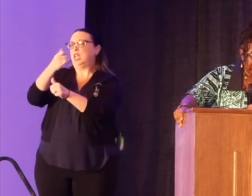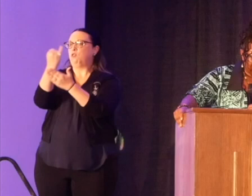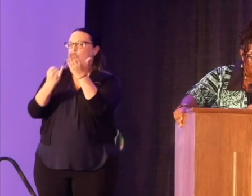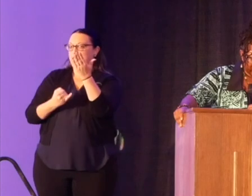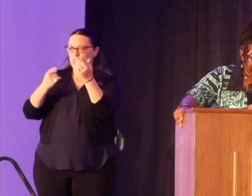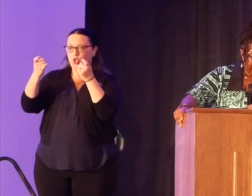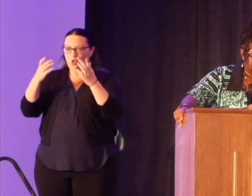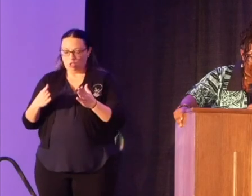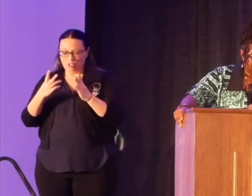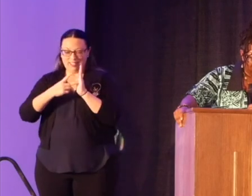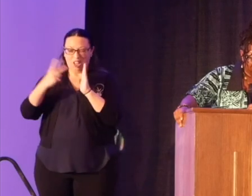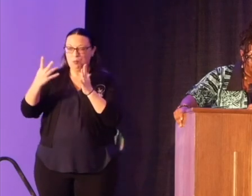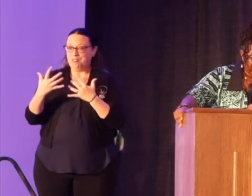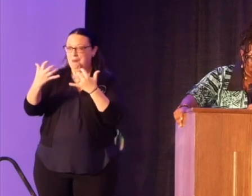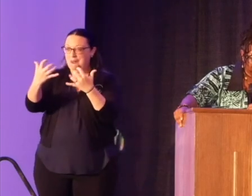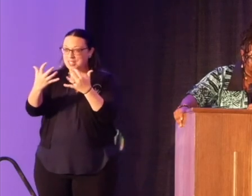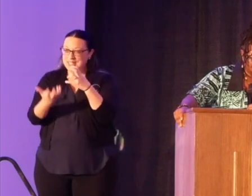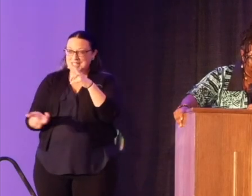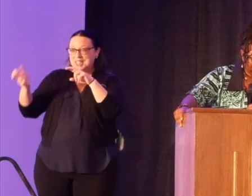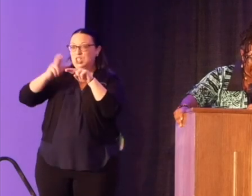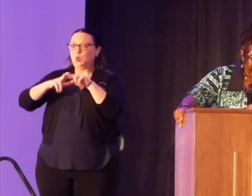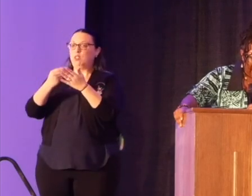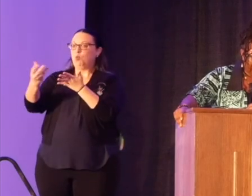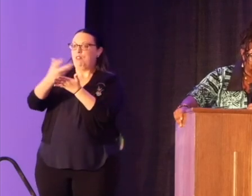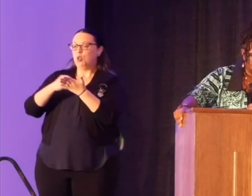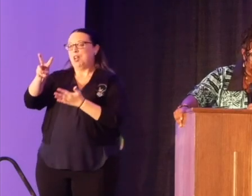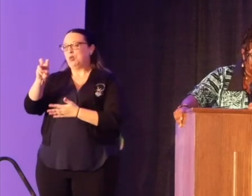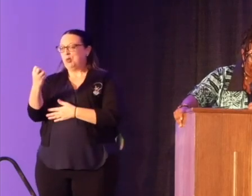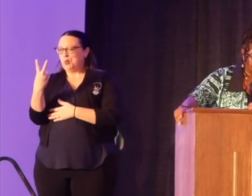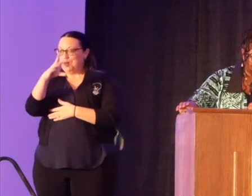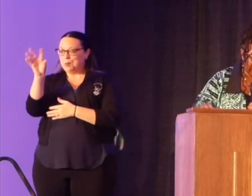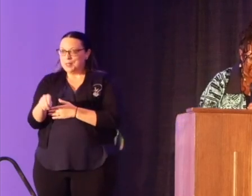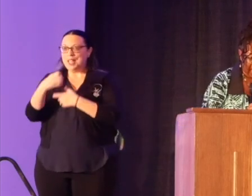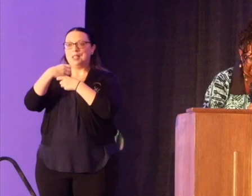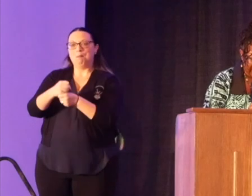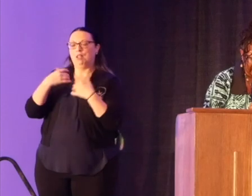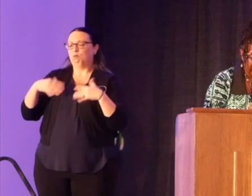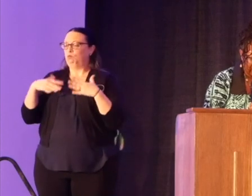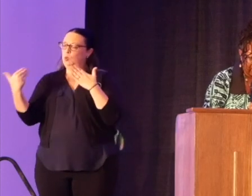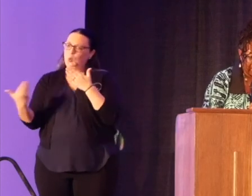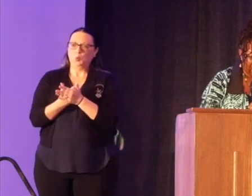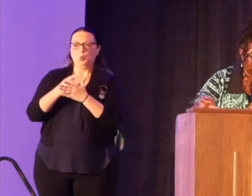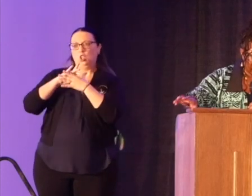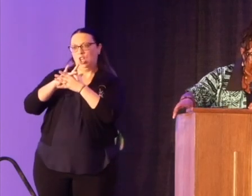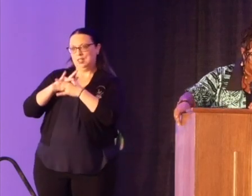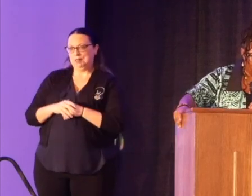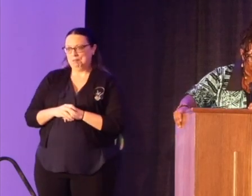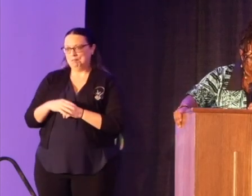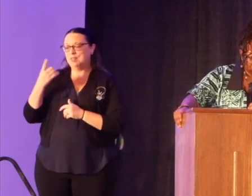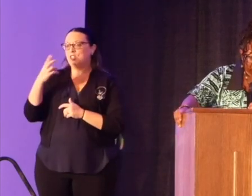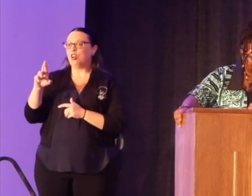than doubling the audience, increasing revenue by 212%, and producing groundbreaking content. Dr.